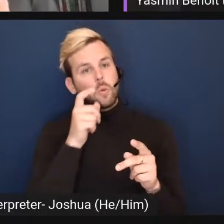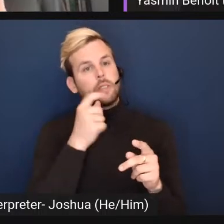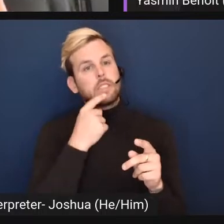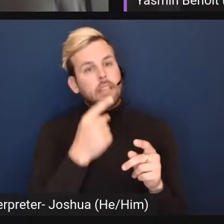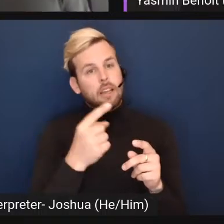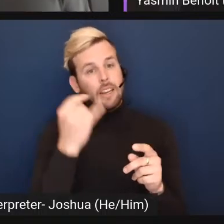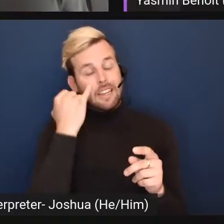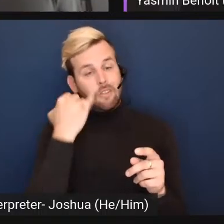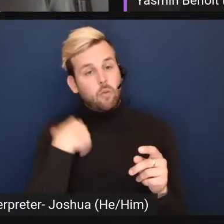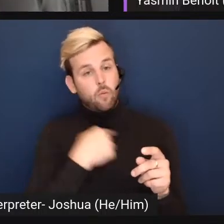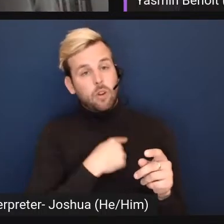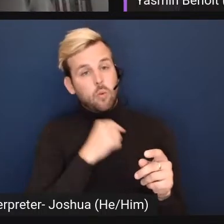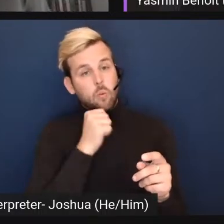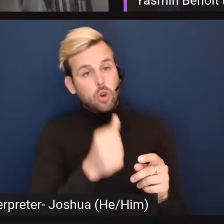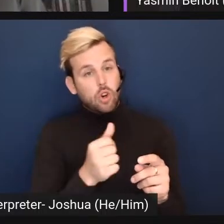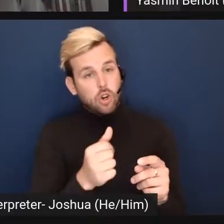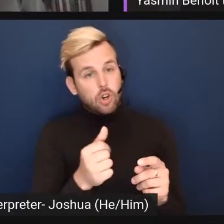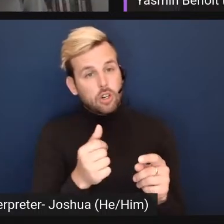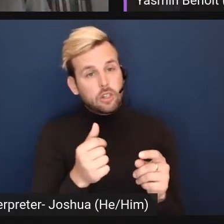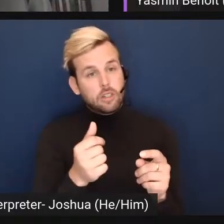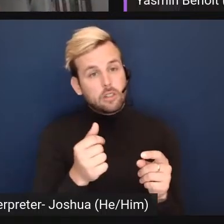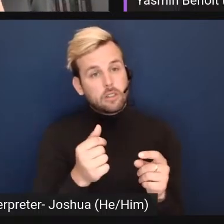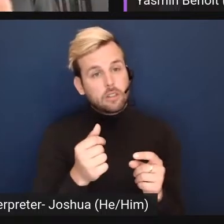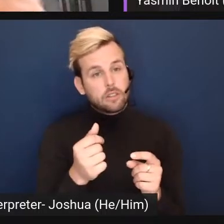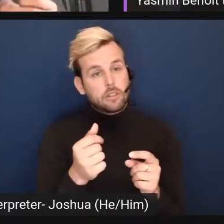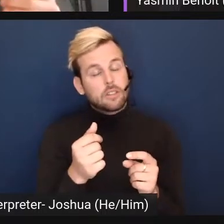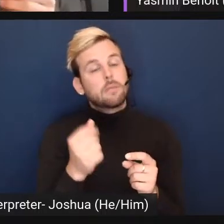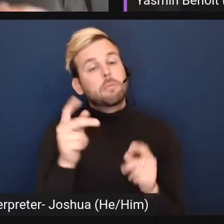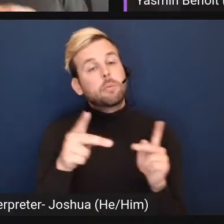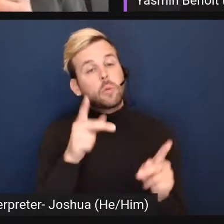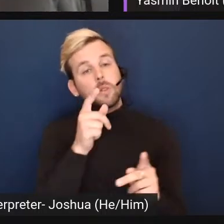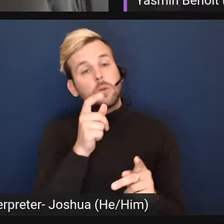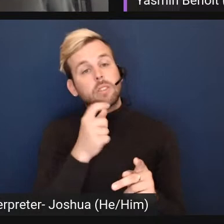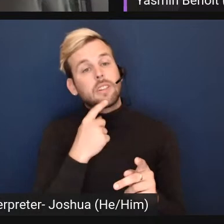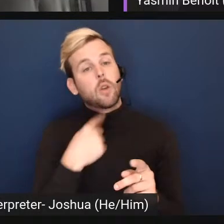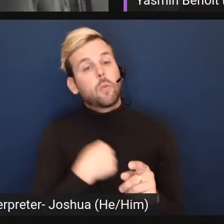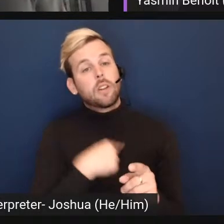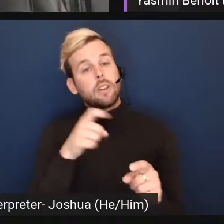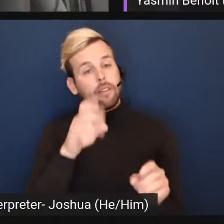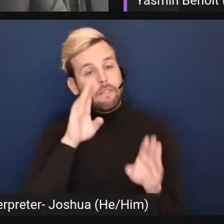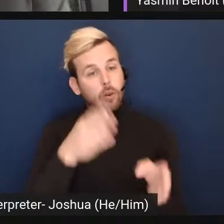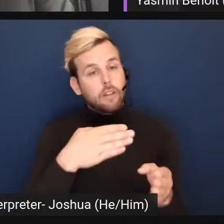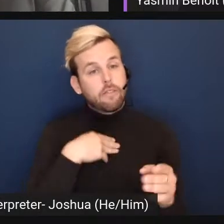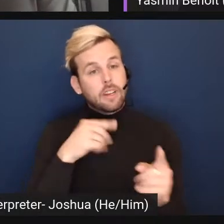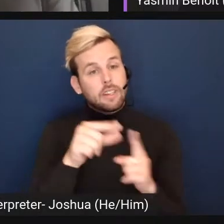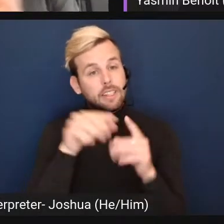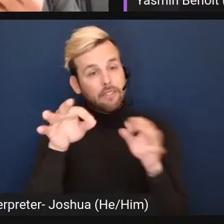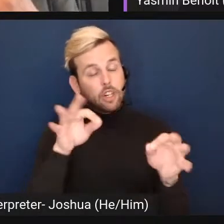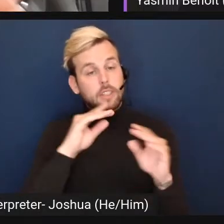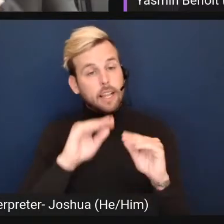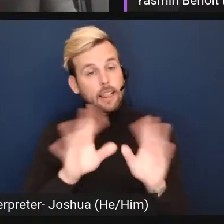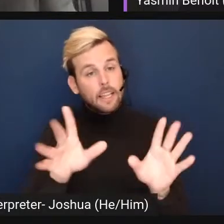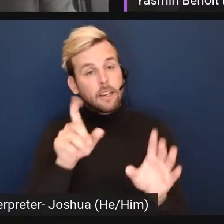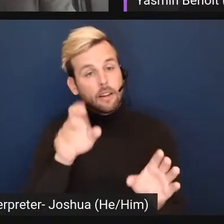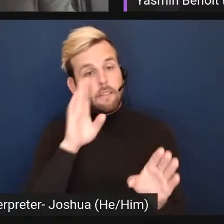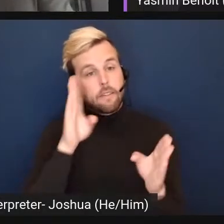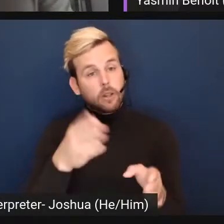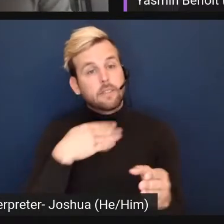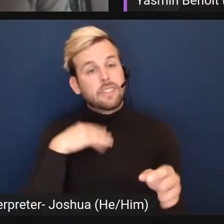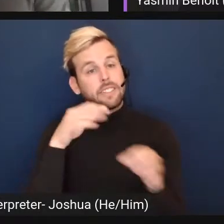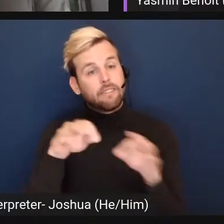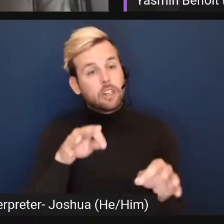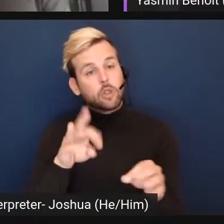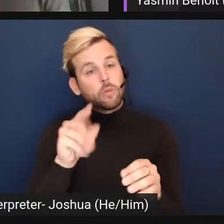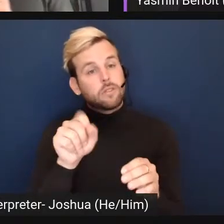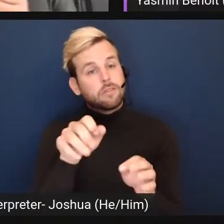if we weren't um uh the people who said that we needed to focus on having a definition that was clear that we needed to focus on having a definition